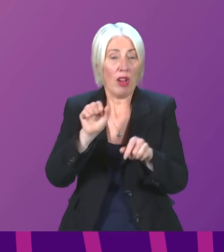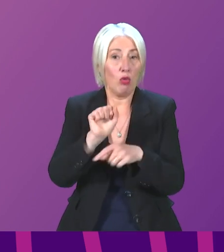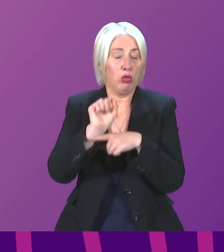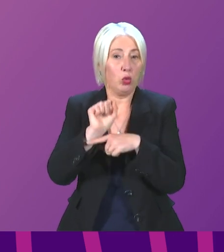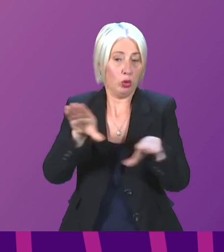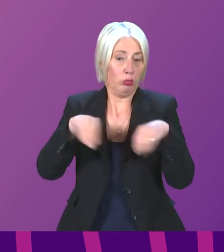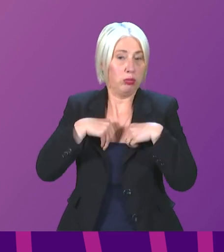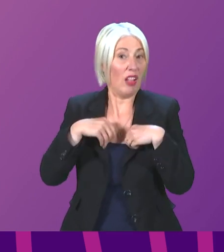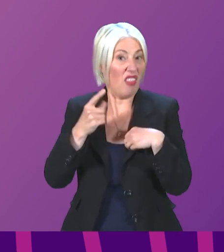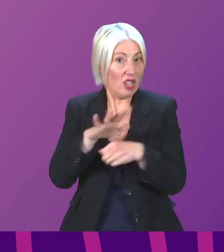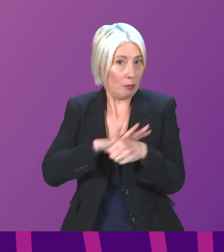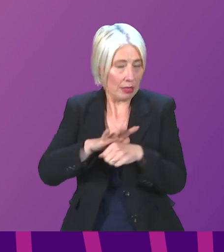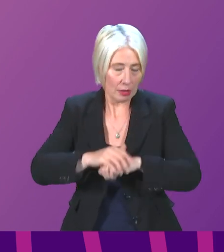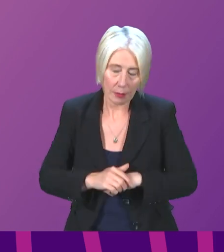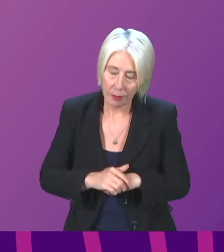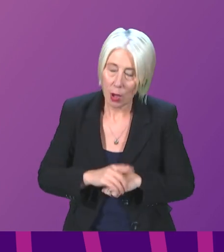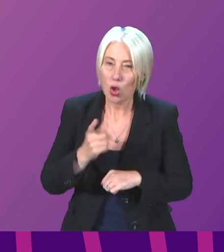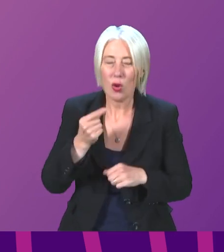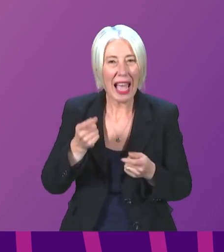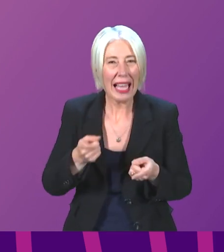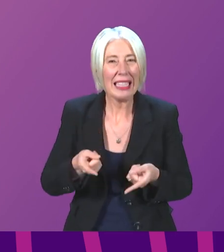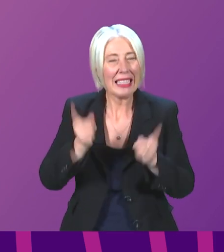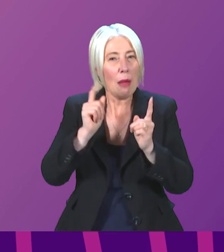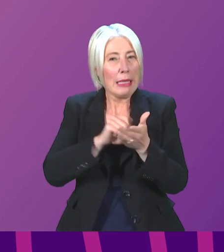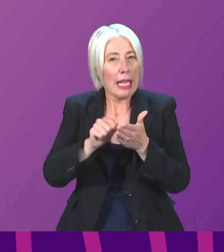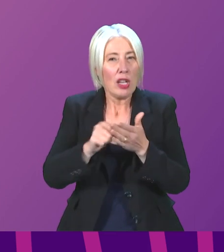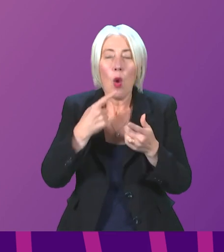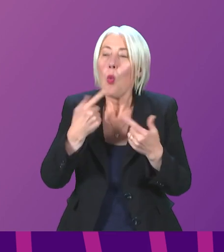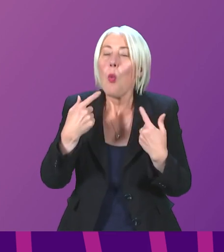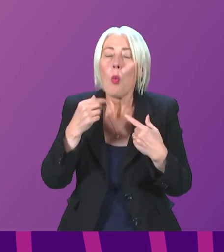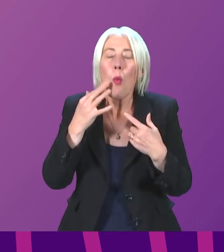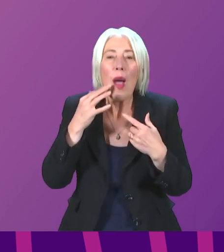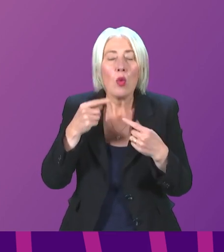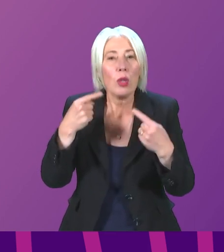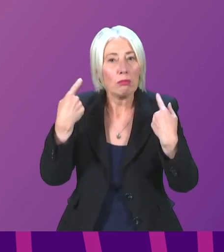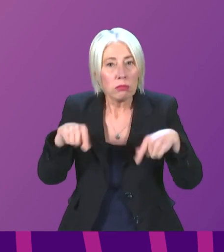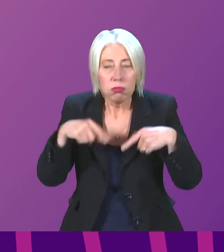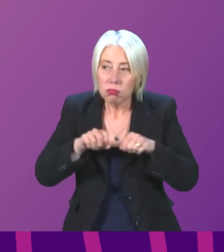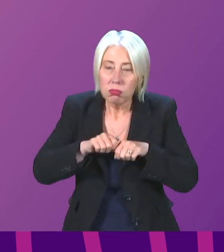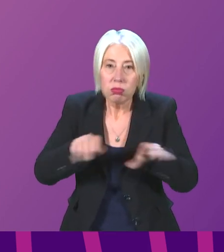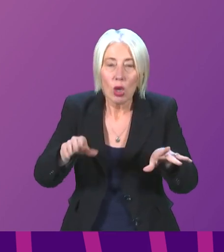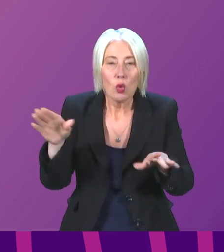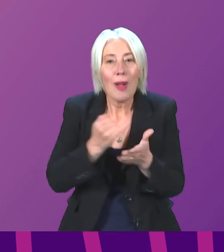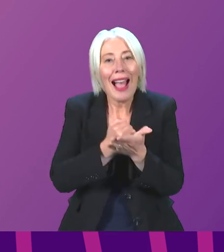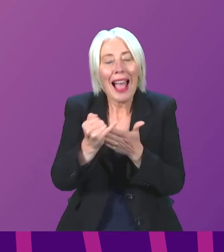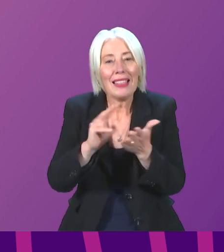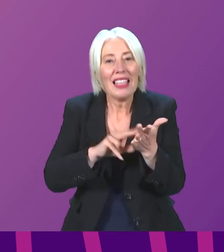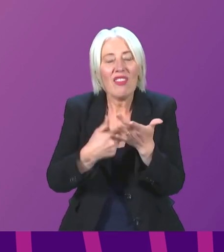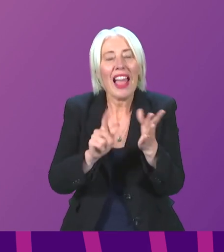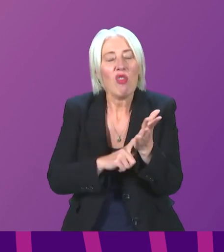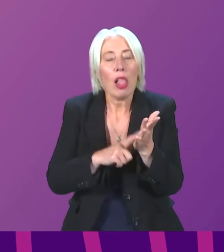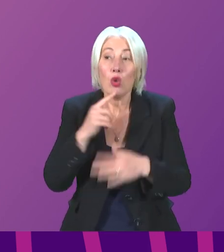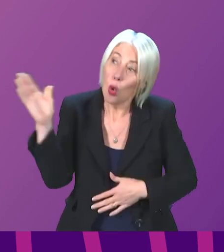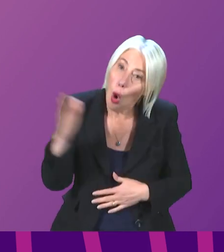So can the Cabinet Secretary tell us when he will extend eligibility for antivirals to all those who are on the